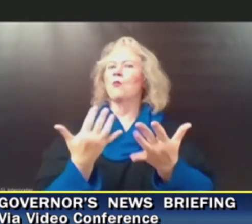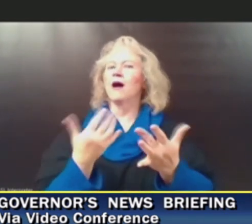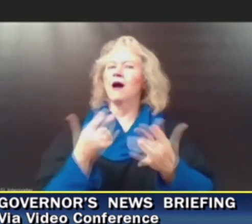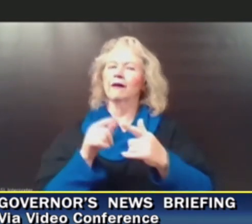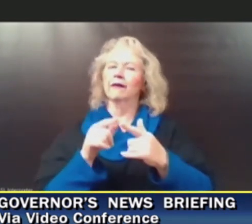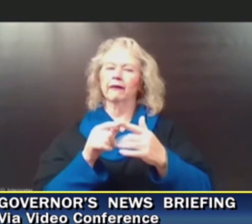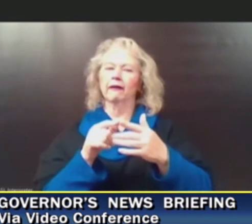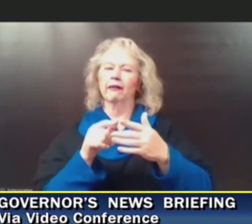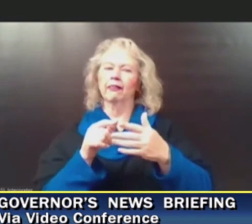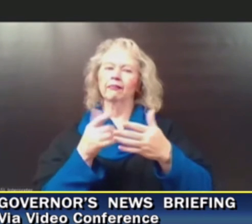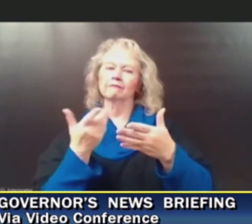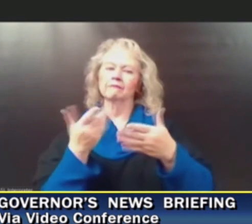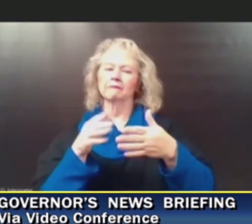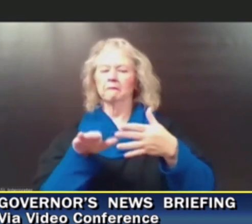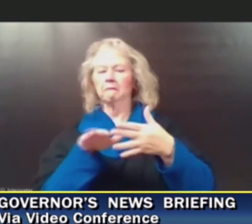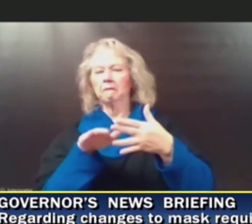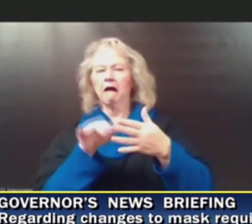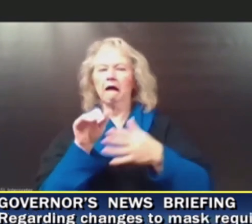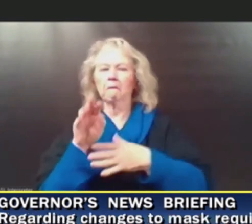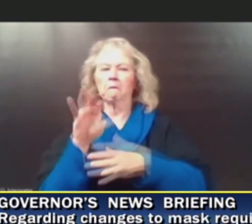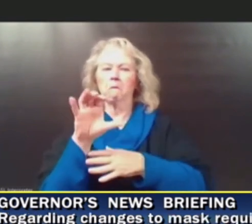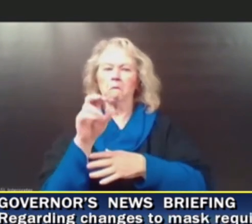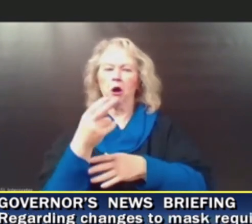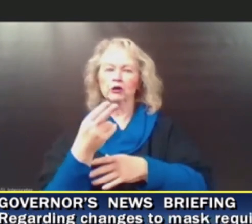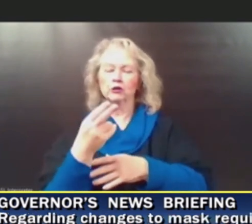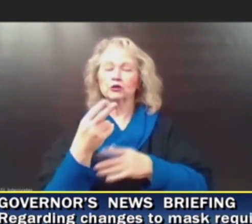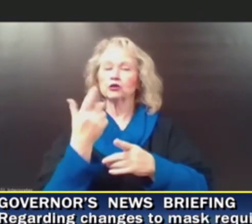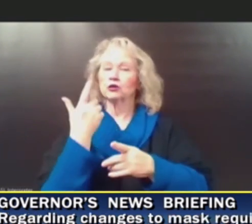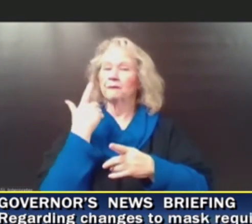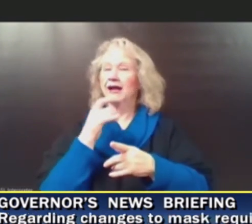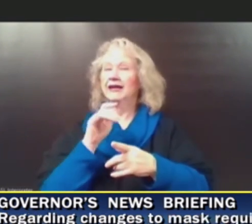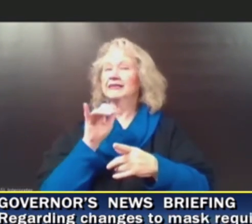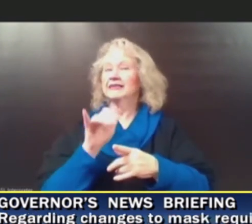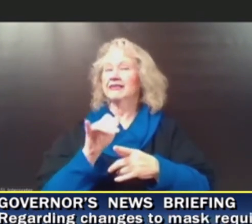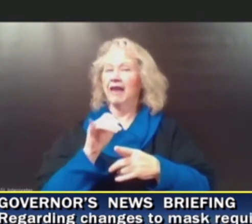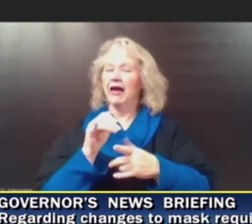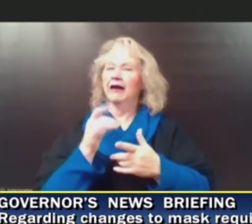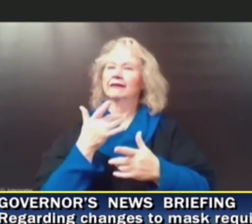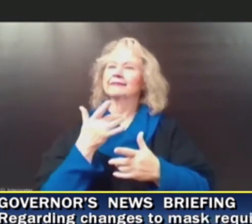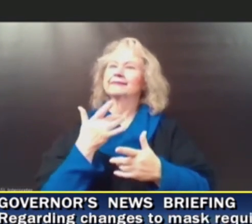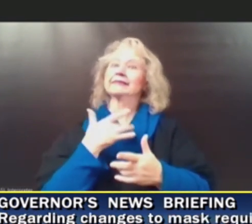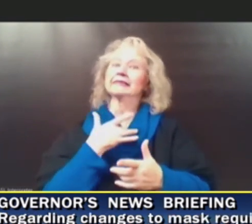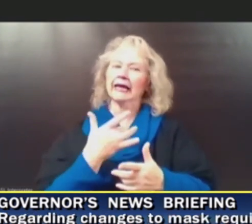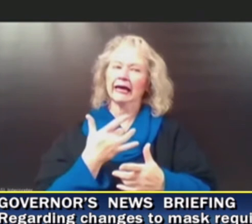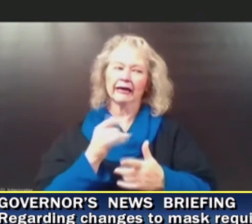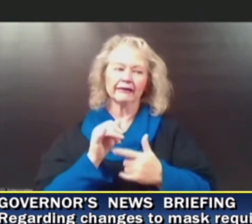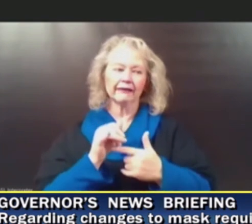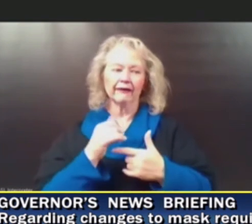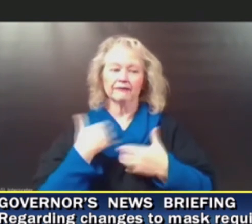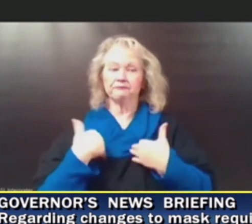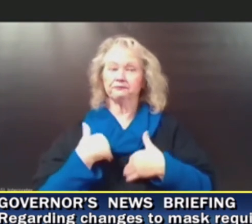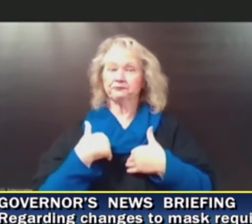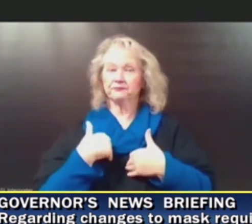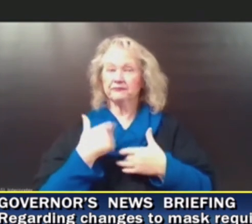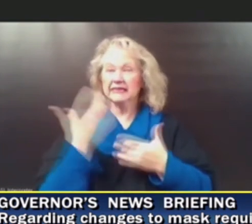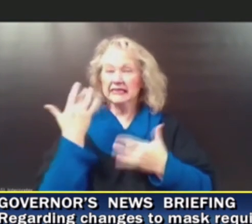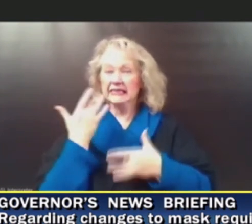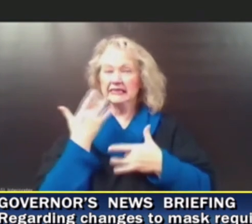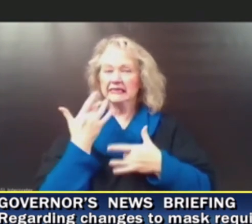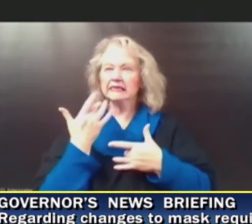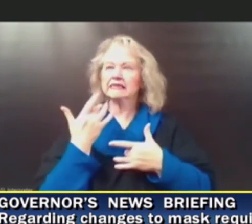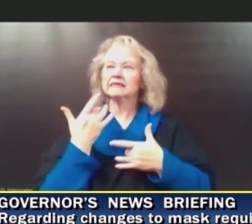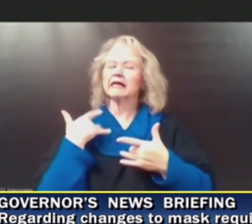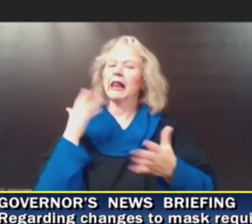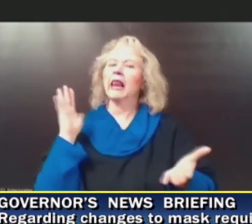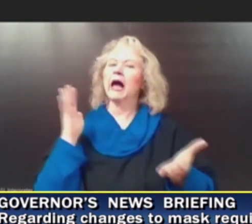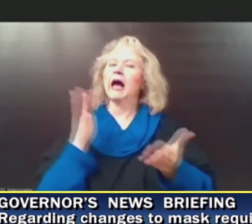-March because that's typically when respiratory diseases or viruses start to wane. Was